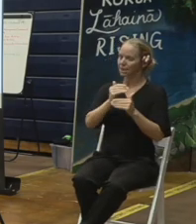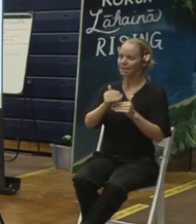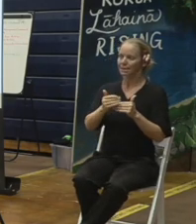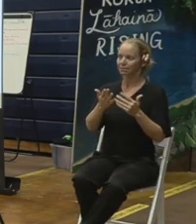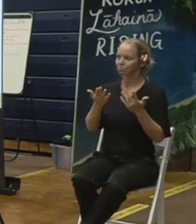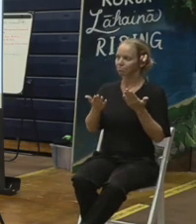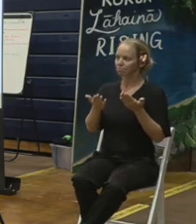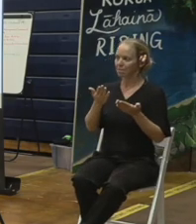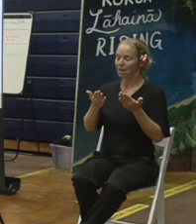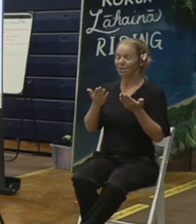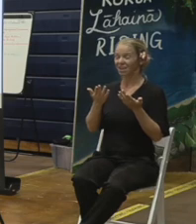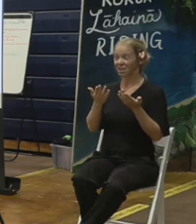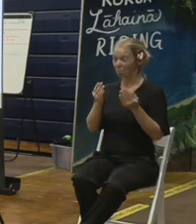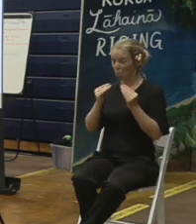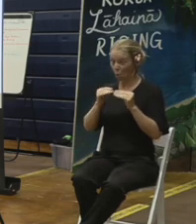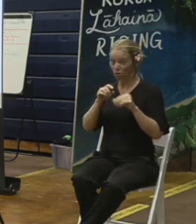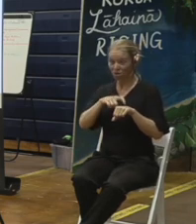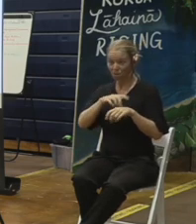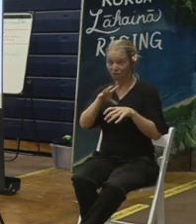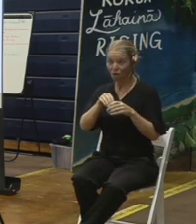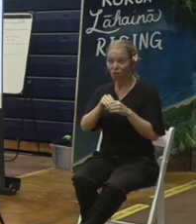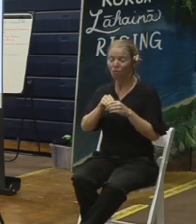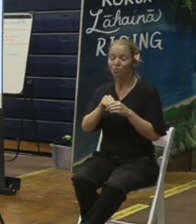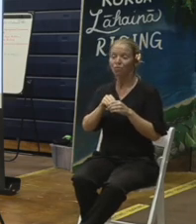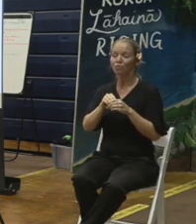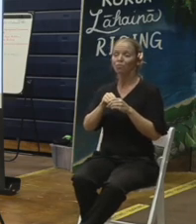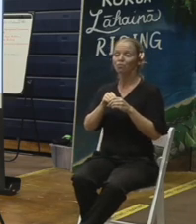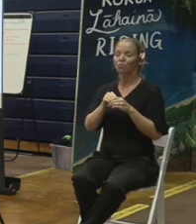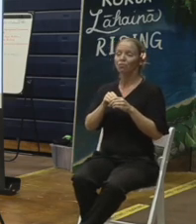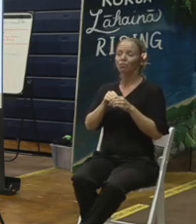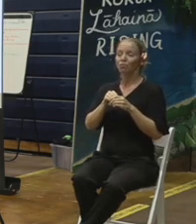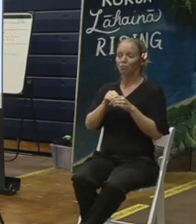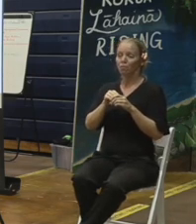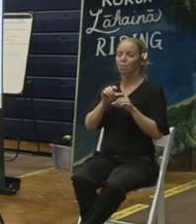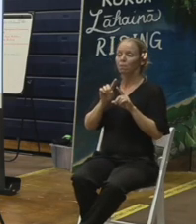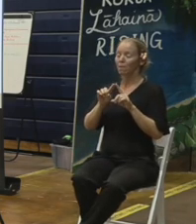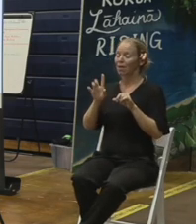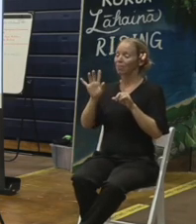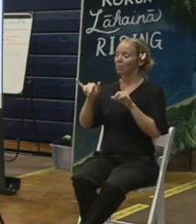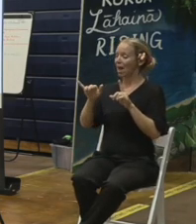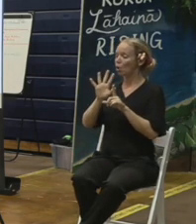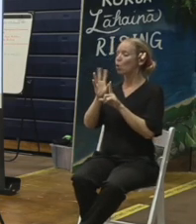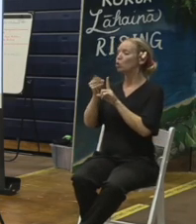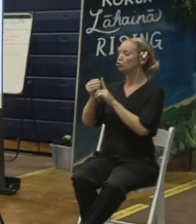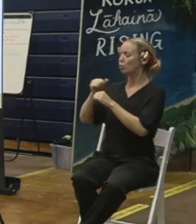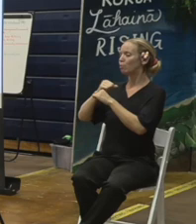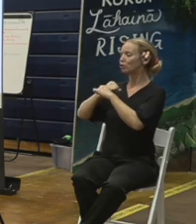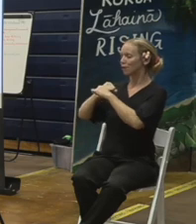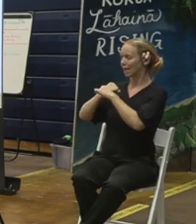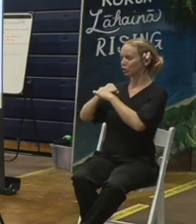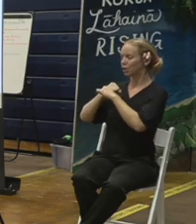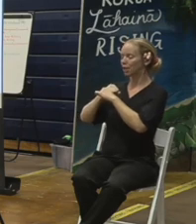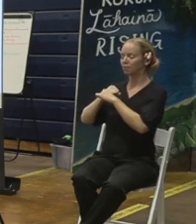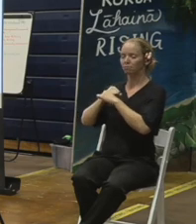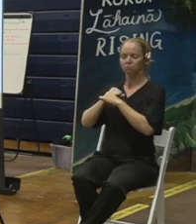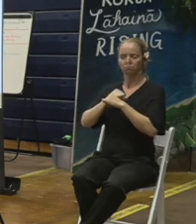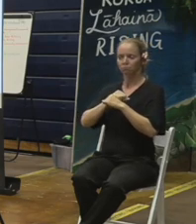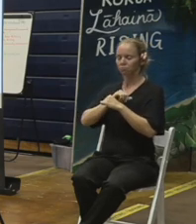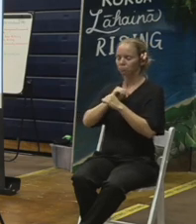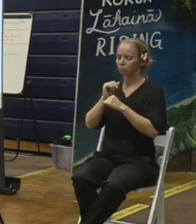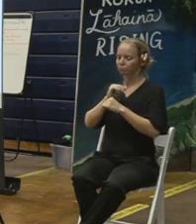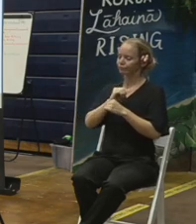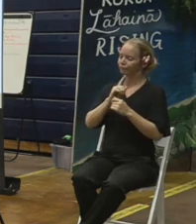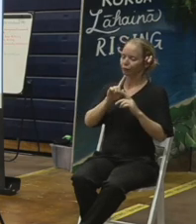that it does take more time, is to ensure that those protections will remain in place from the first property to the last